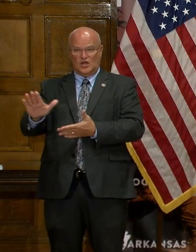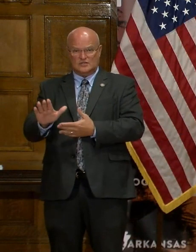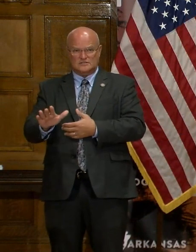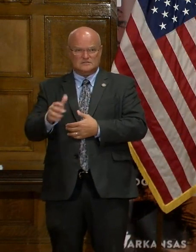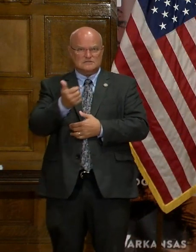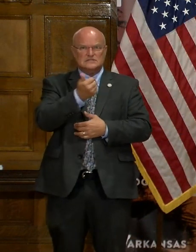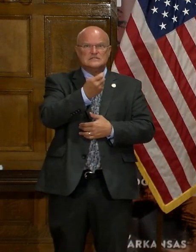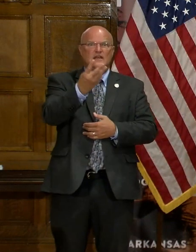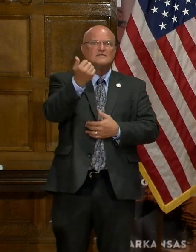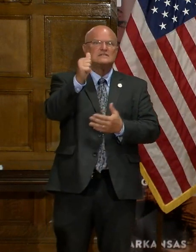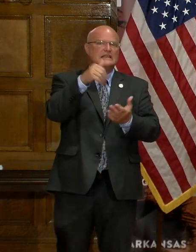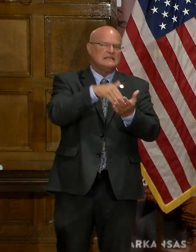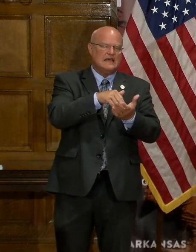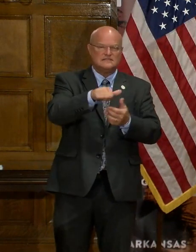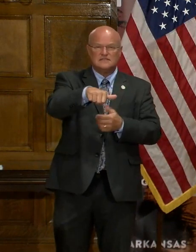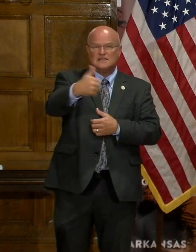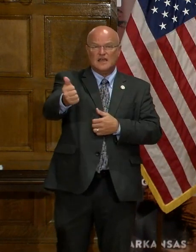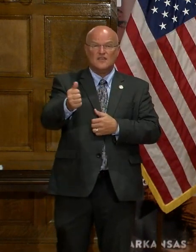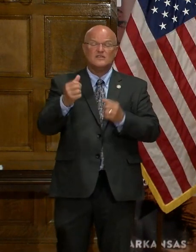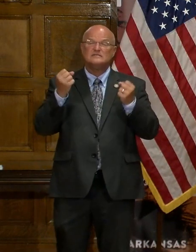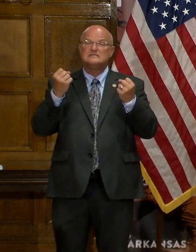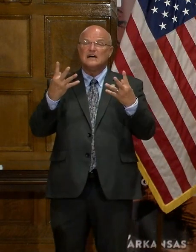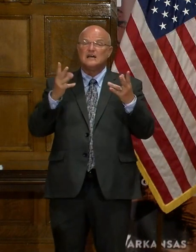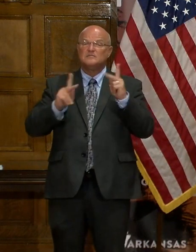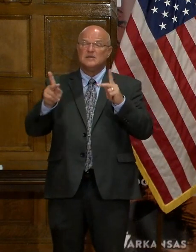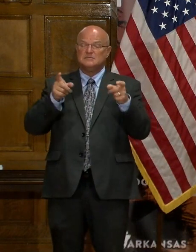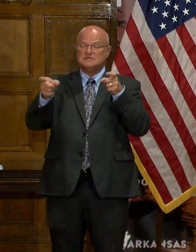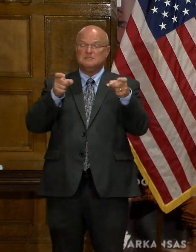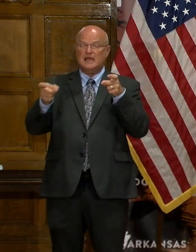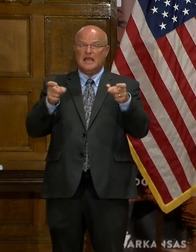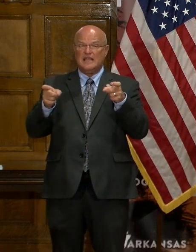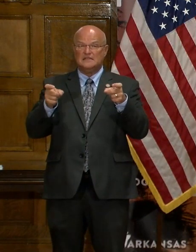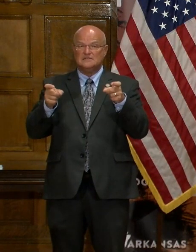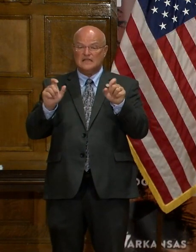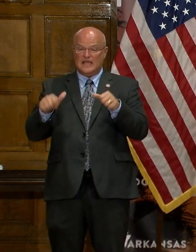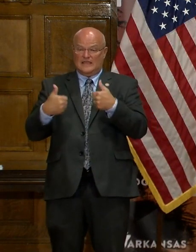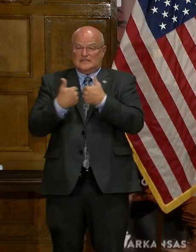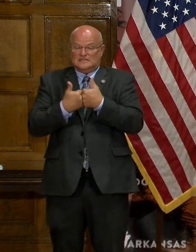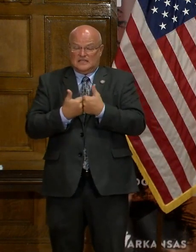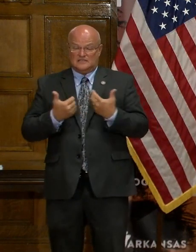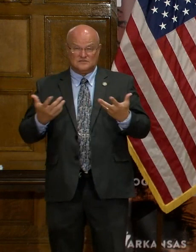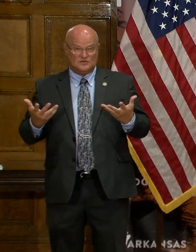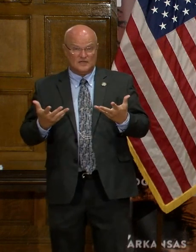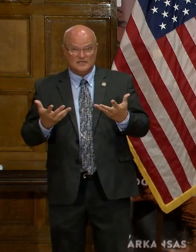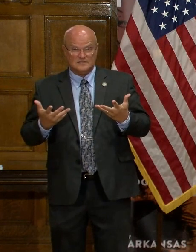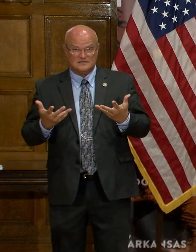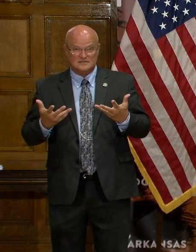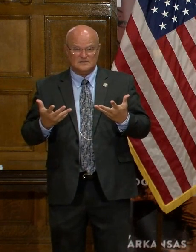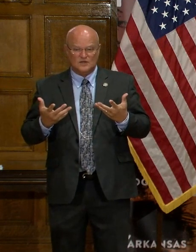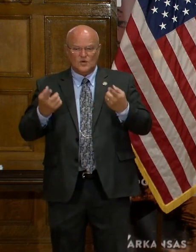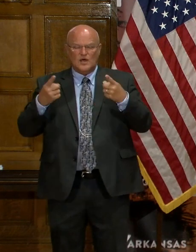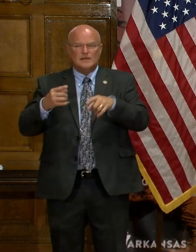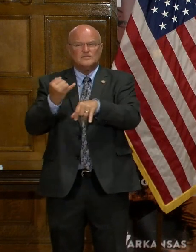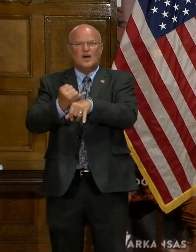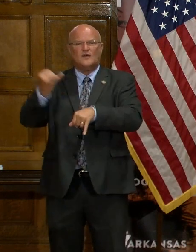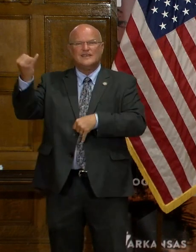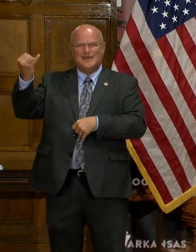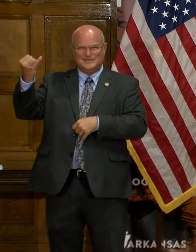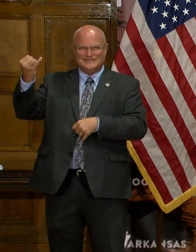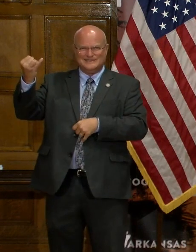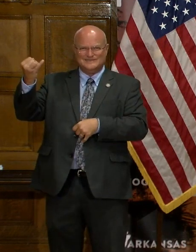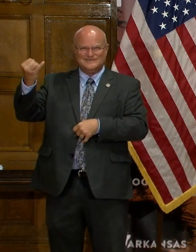of thousands at others, that's a lot to manage. And the biggest challenge, again, is what happens off campus